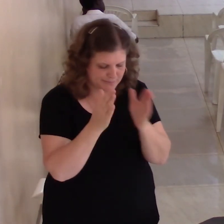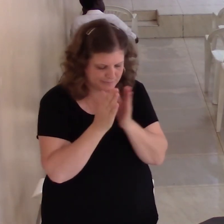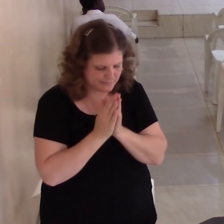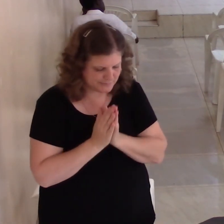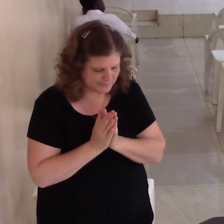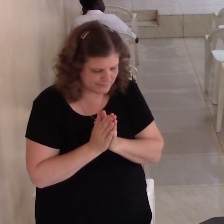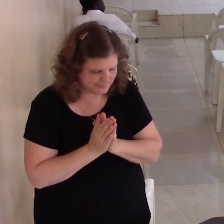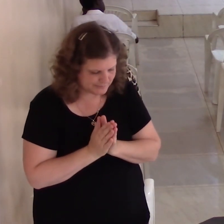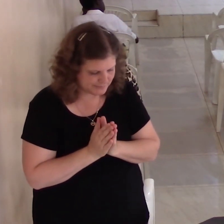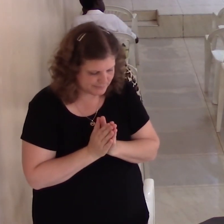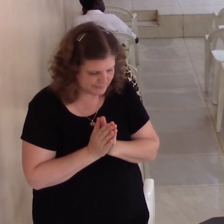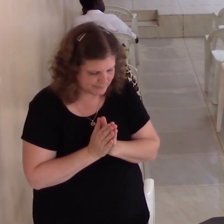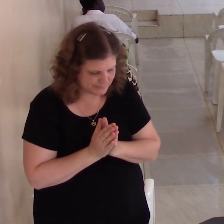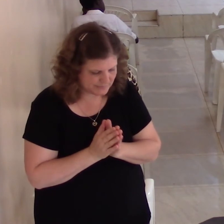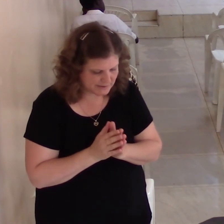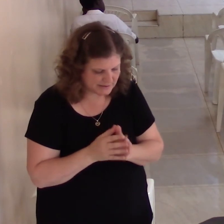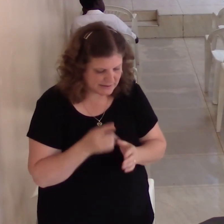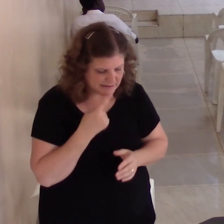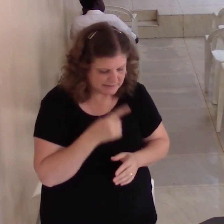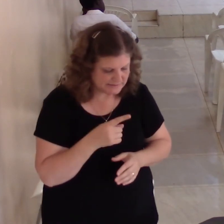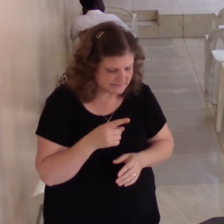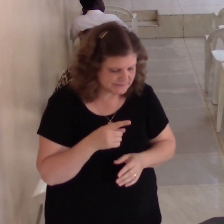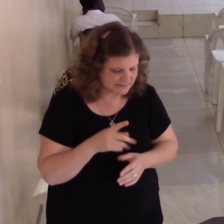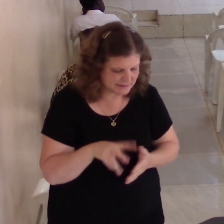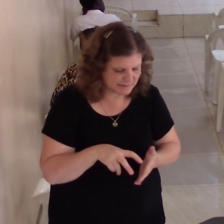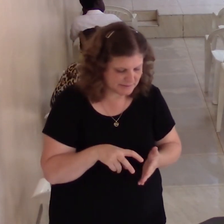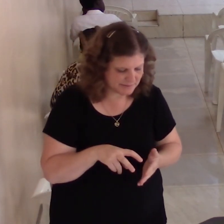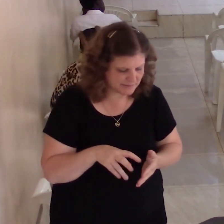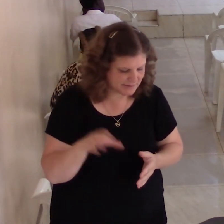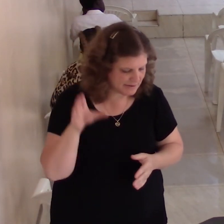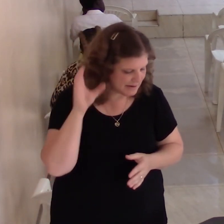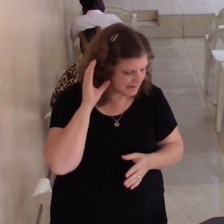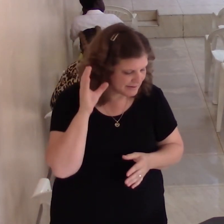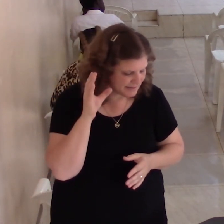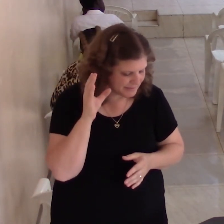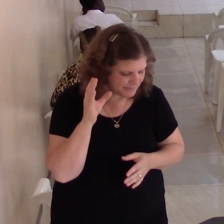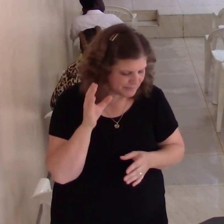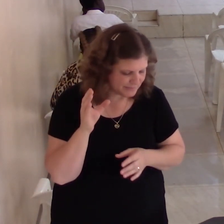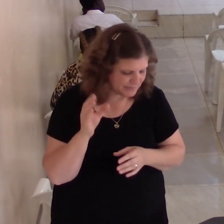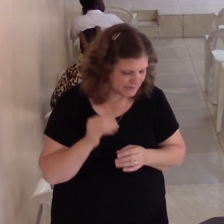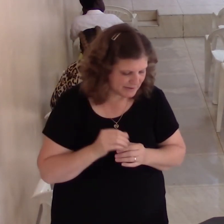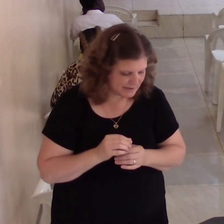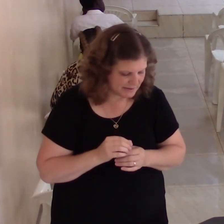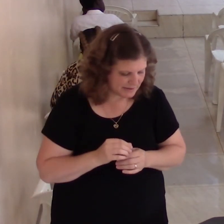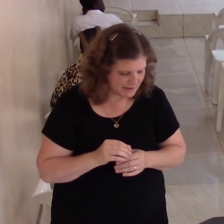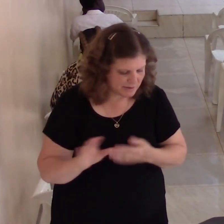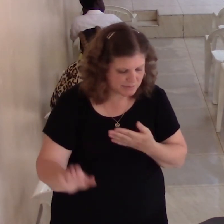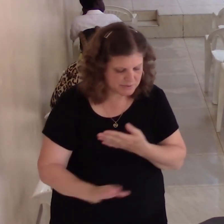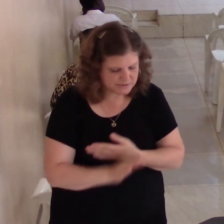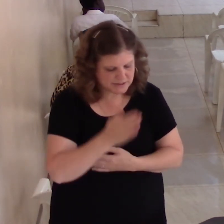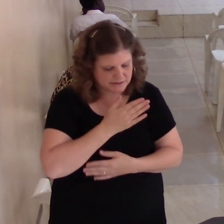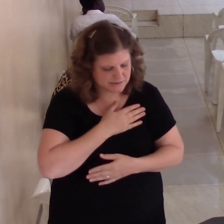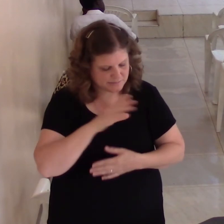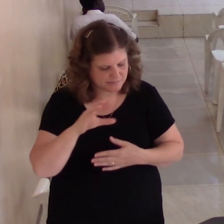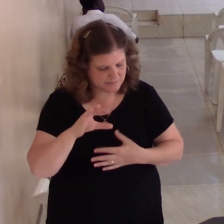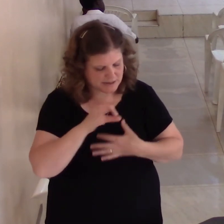he said bow down my hero hear me cry for me preserve my spoon cry holy